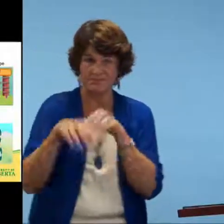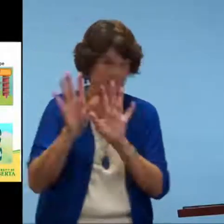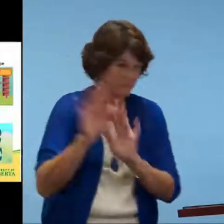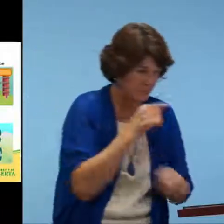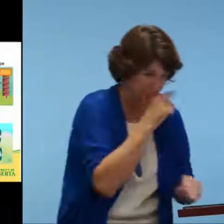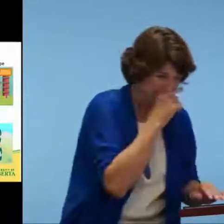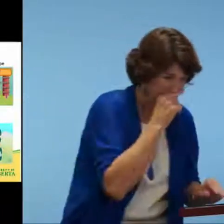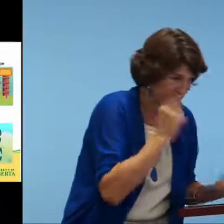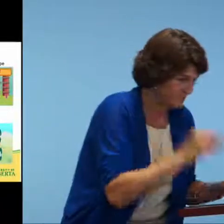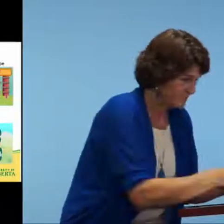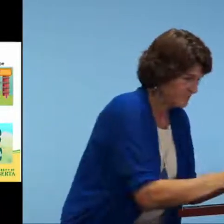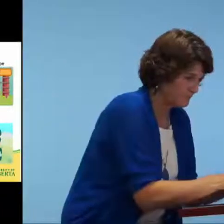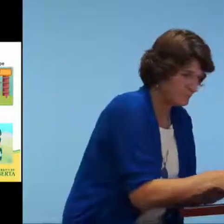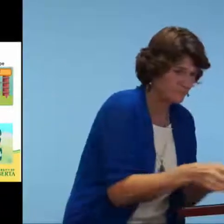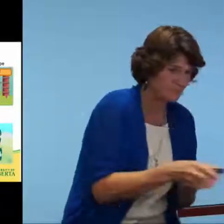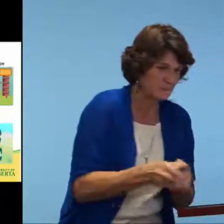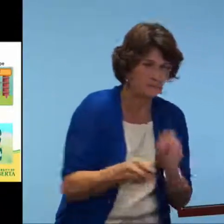process. Can you speak?